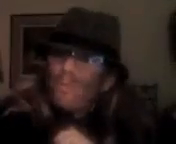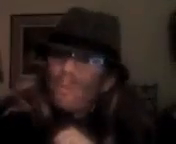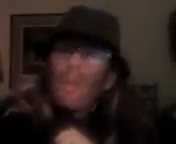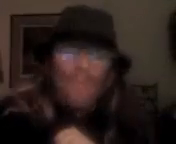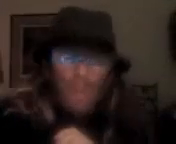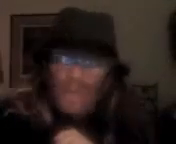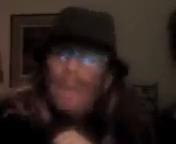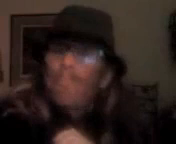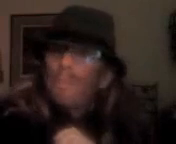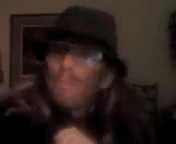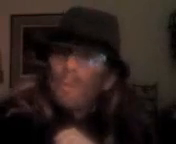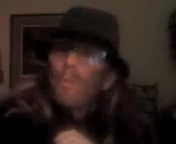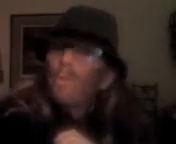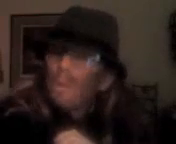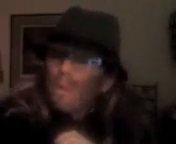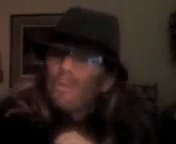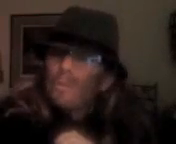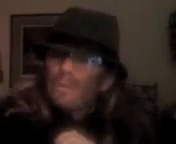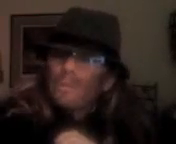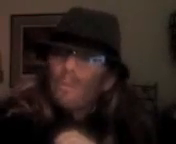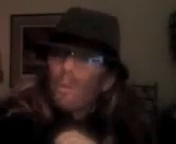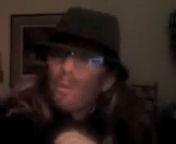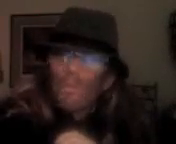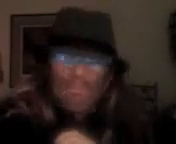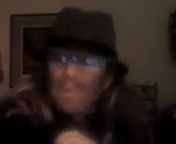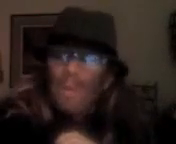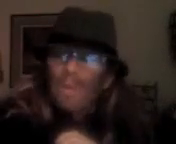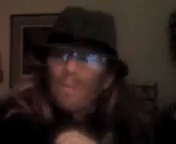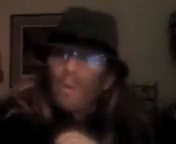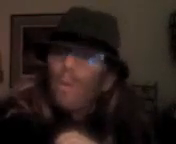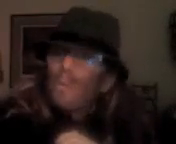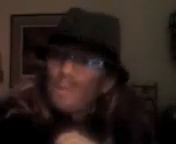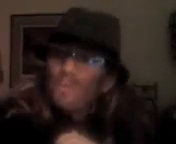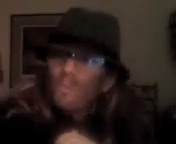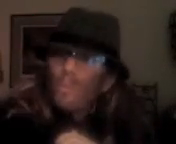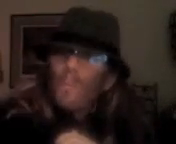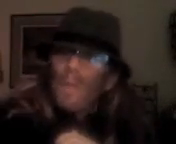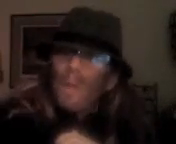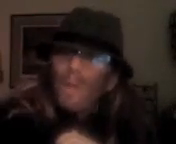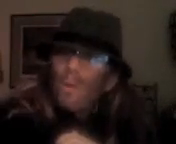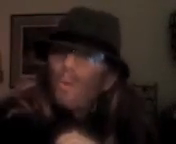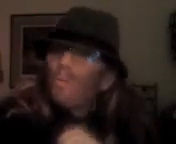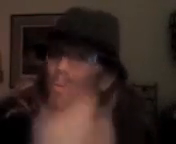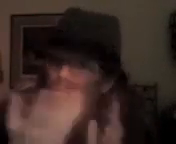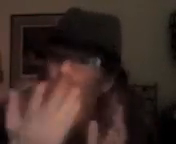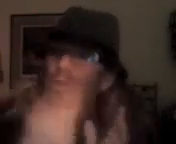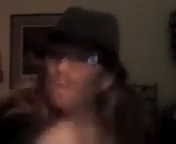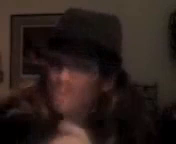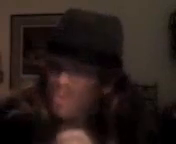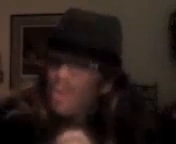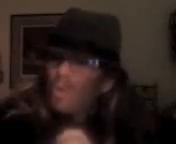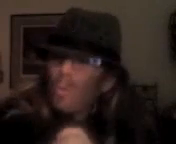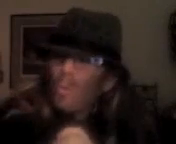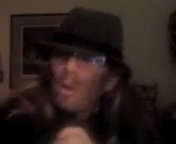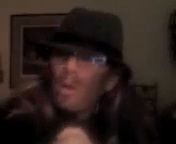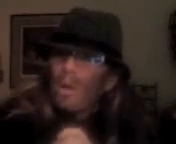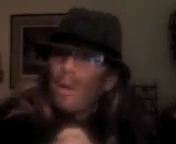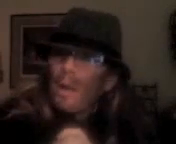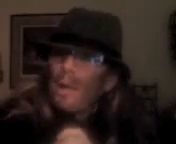you very much. The young people will love it. They always do. Three years ago, I